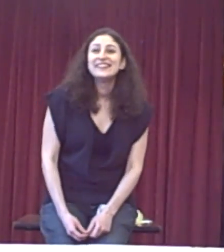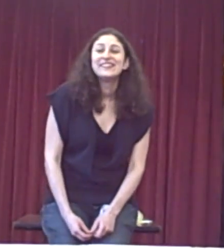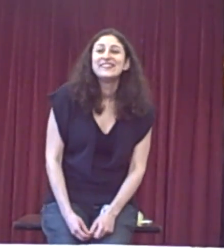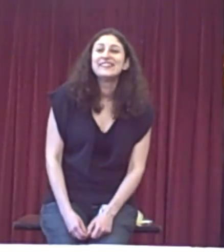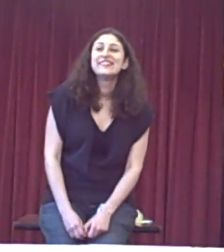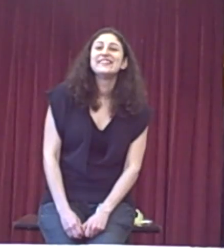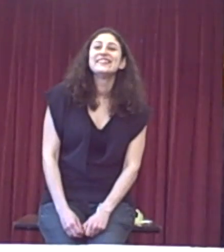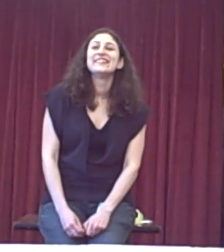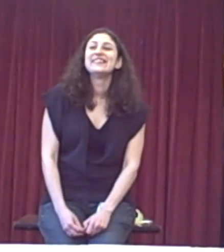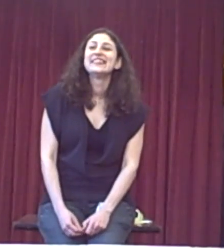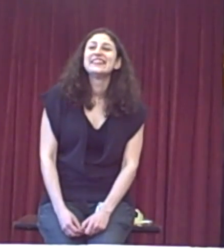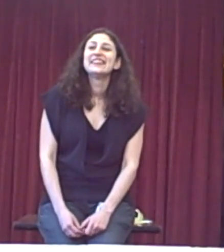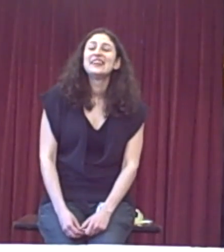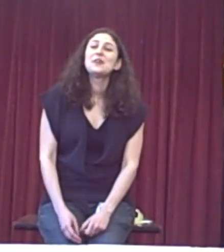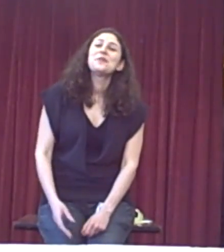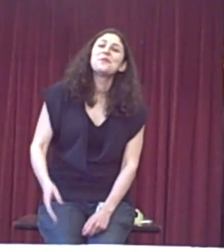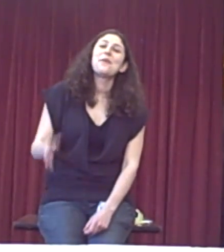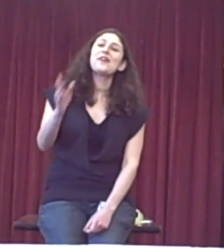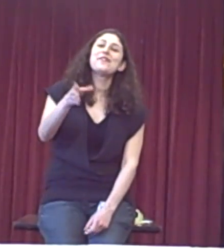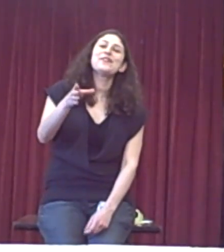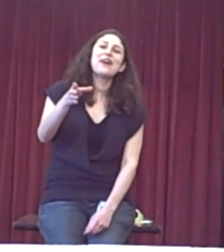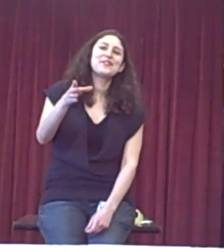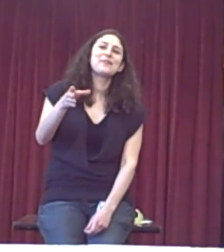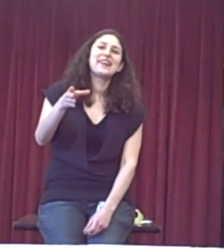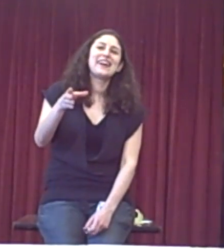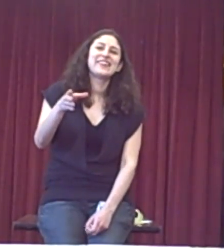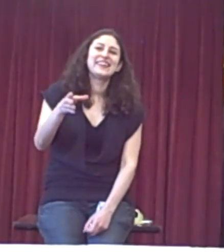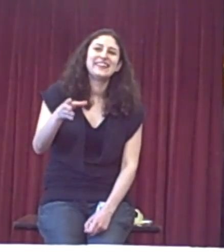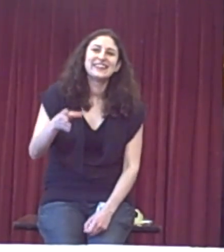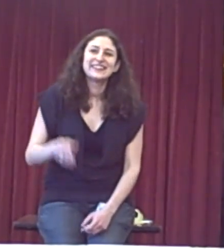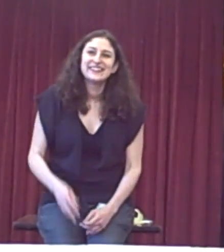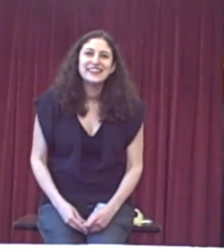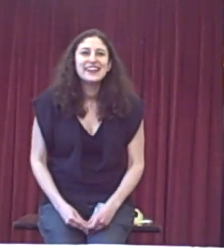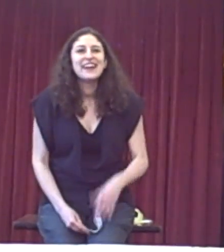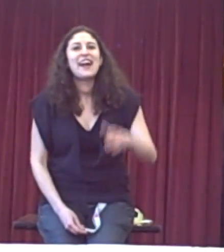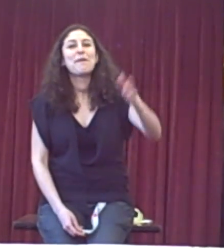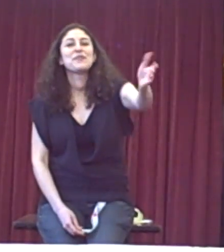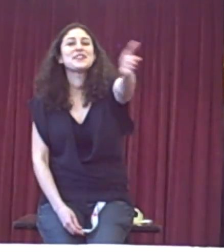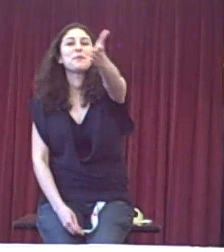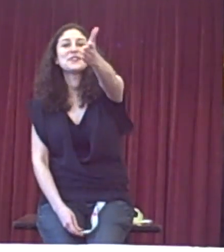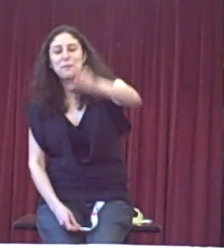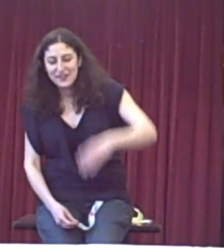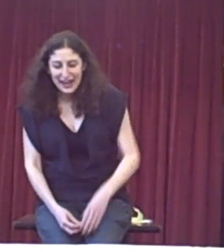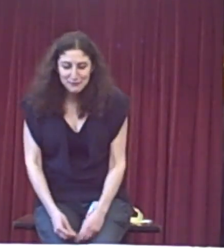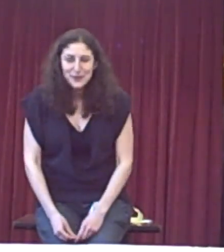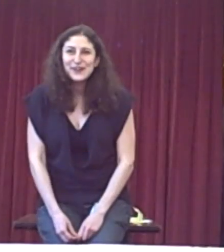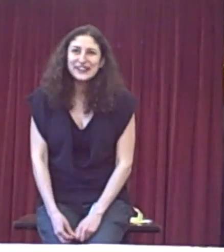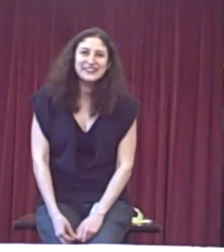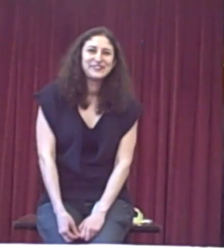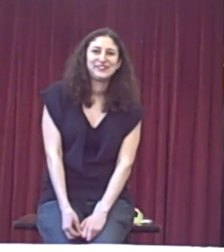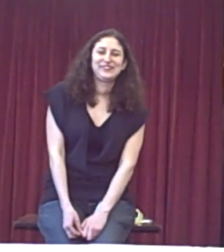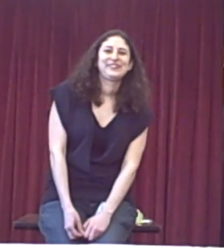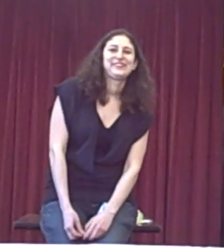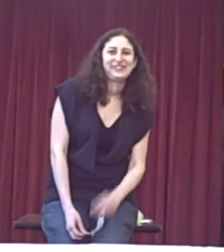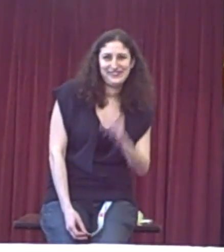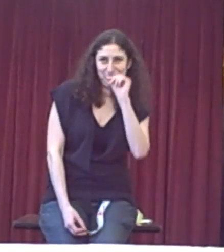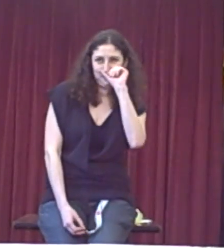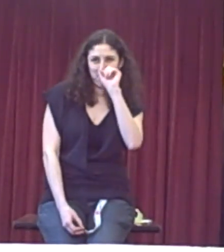wasn't planning on it, but you want to go? can go. I've already gone. Okay, um... Does someone want to put the camera around like this? I think that's cool.